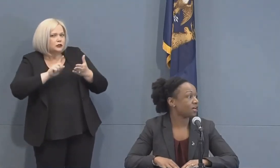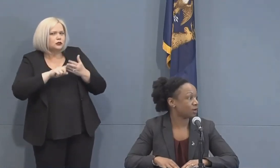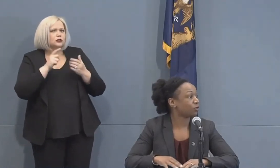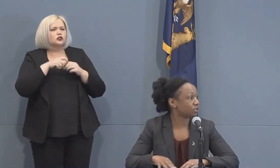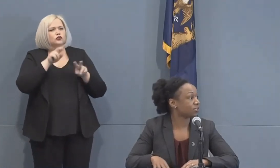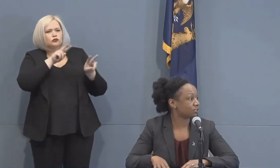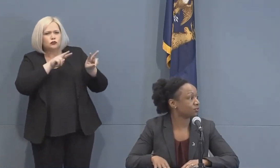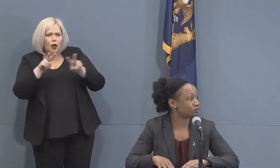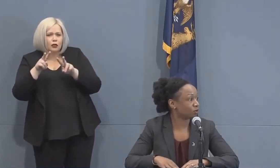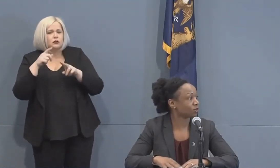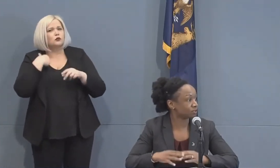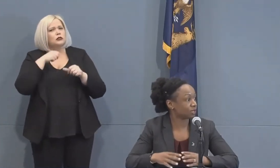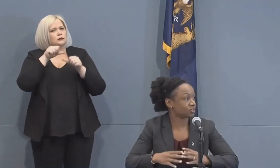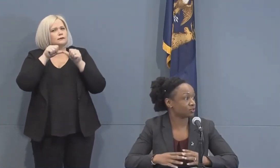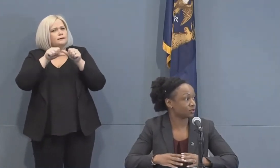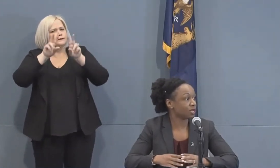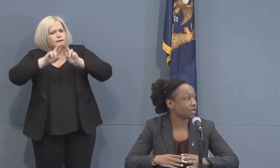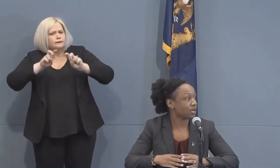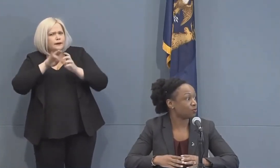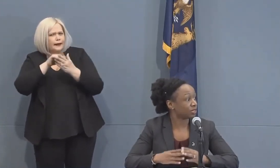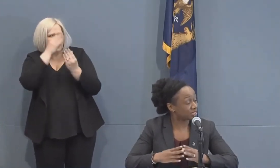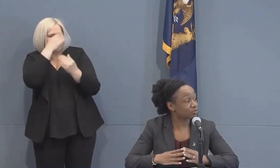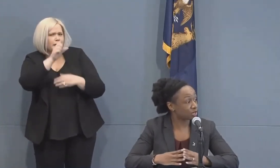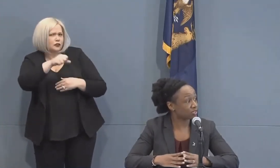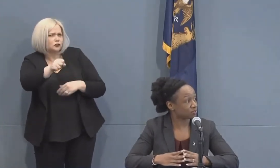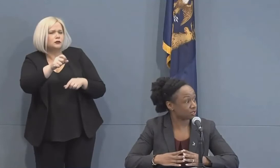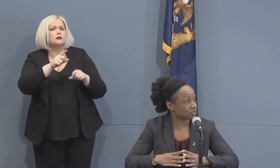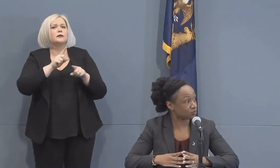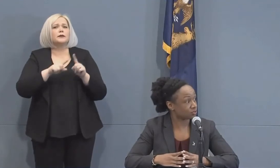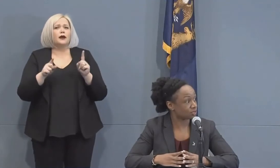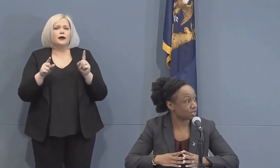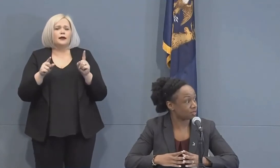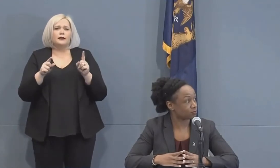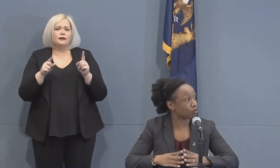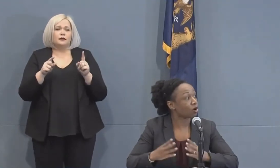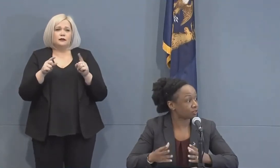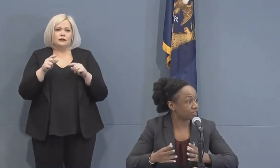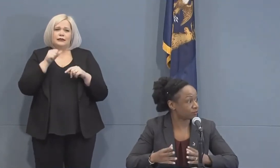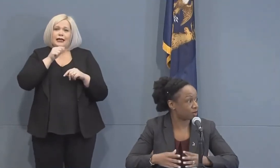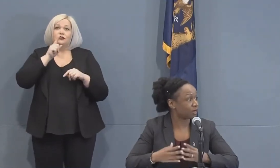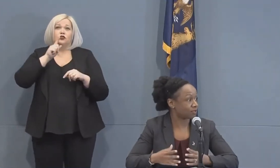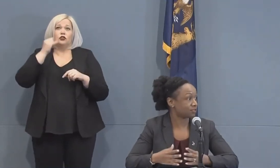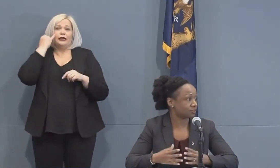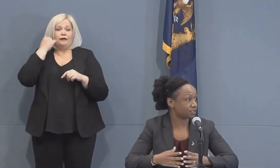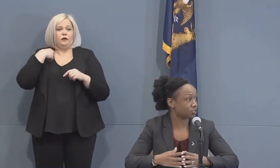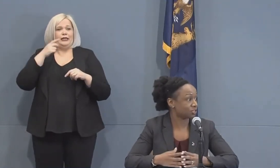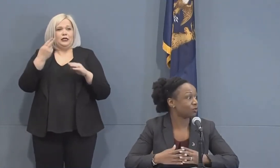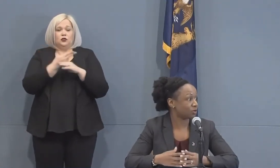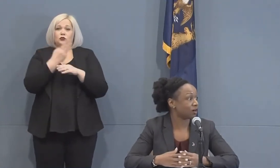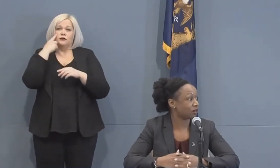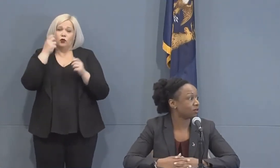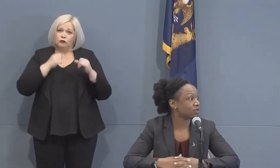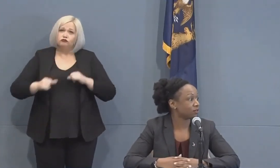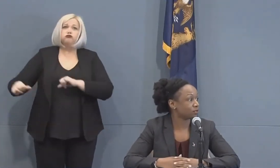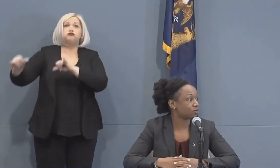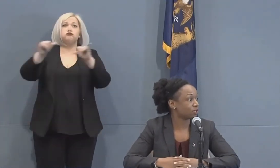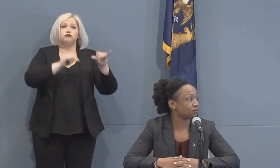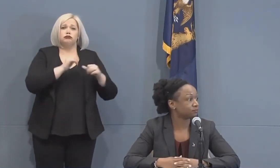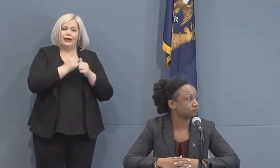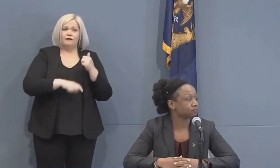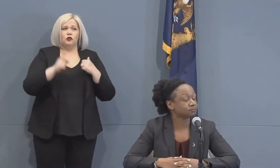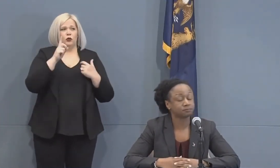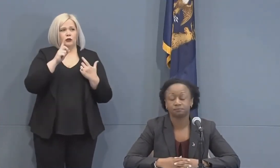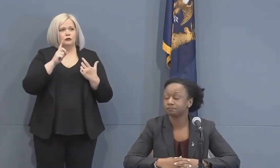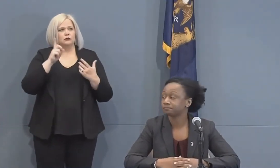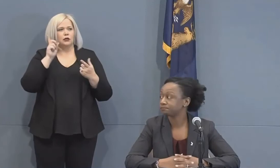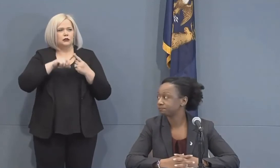and we'll continue to work to make sure when it is ready to be used uh broadly for our policy decisions that we are using